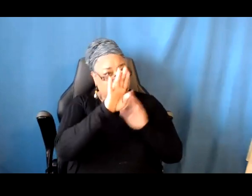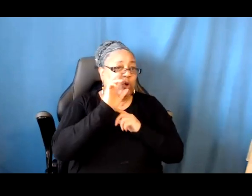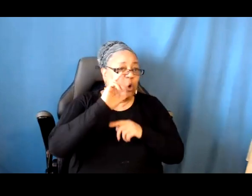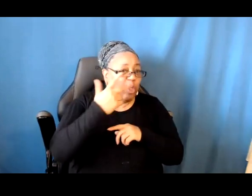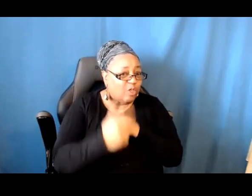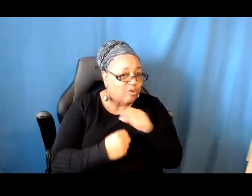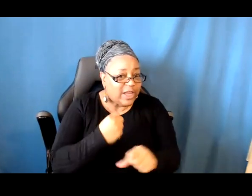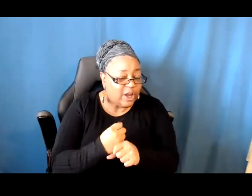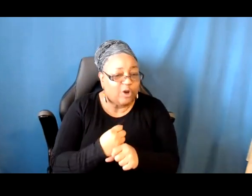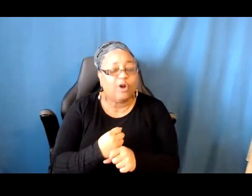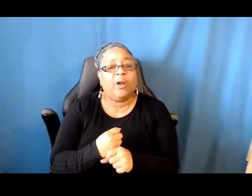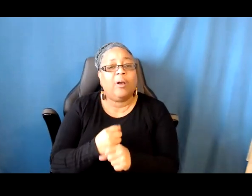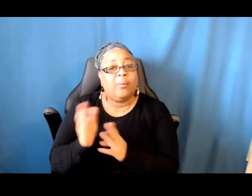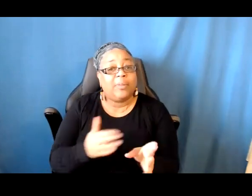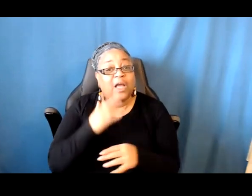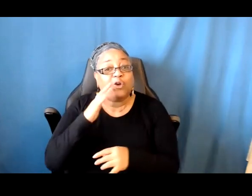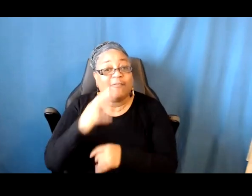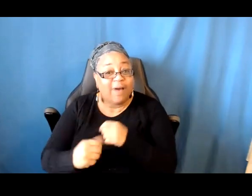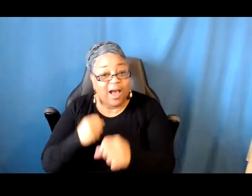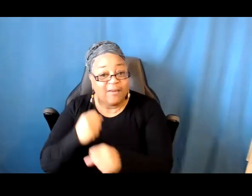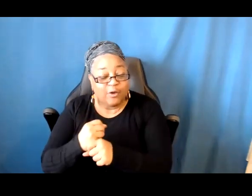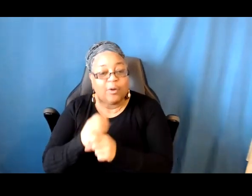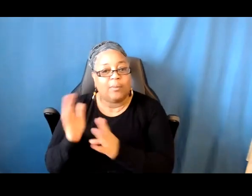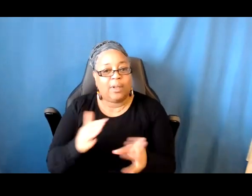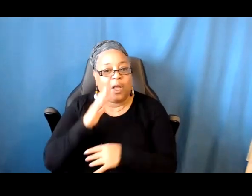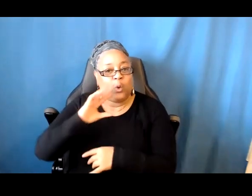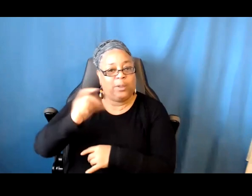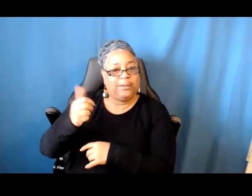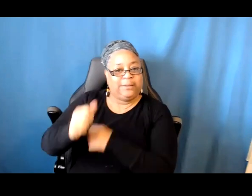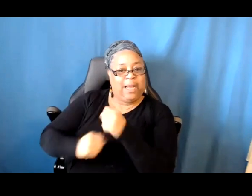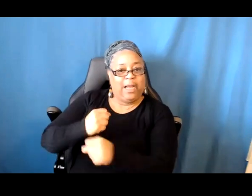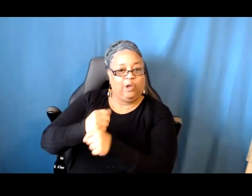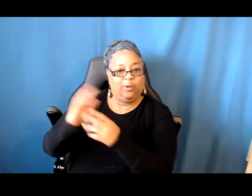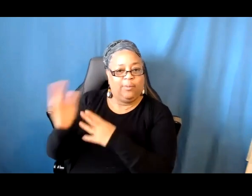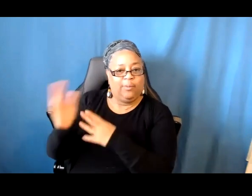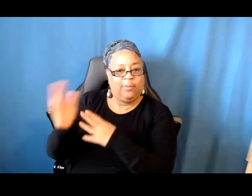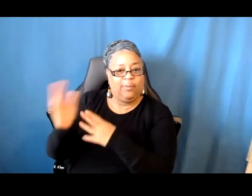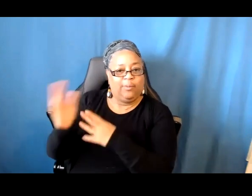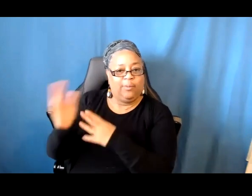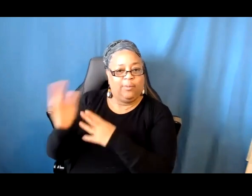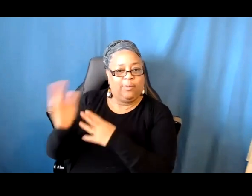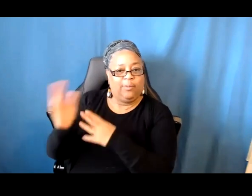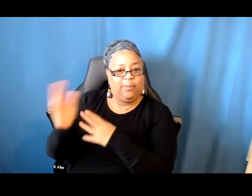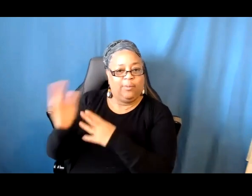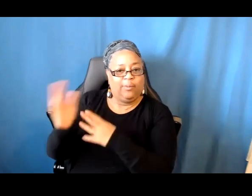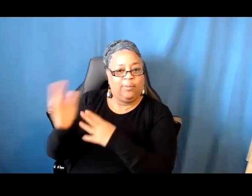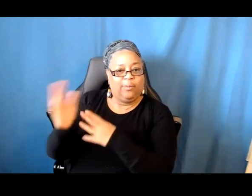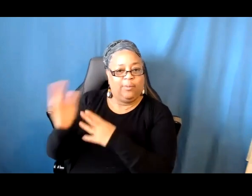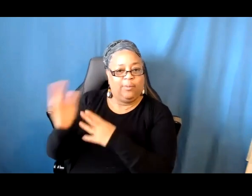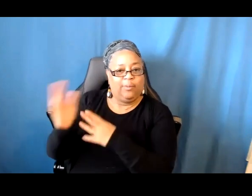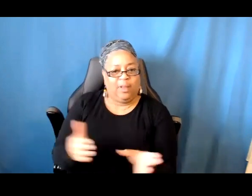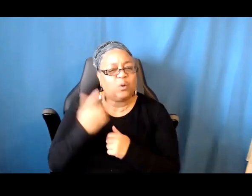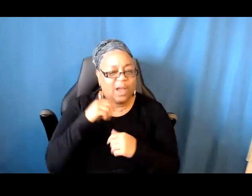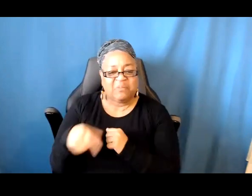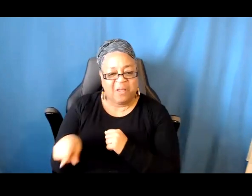five-year plan, your 10-year plan. So we have advisors and coaches who are very skilled at helping people think through that kind of thing.